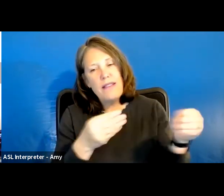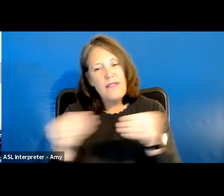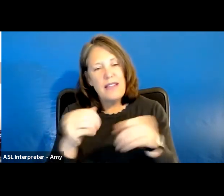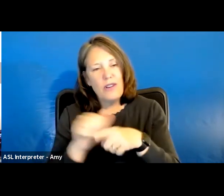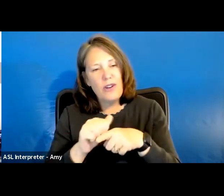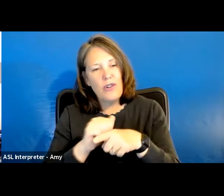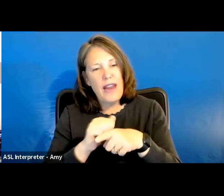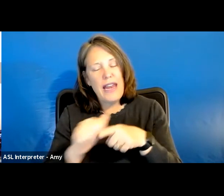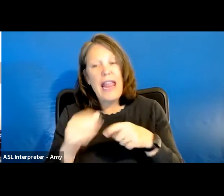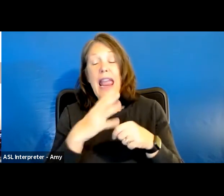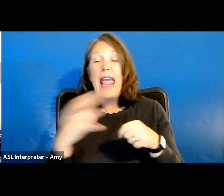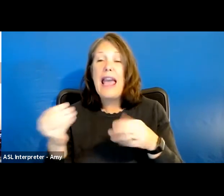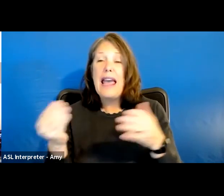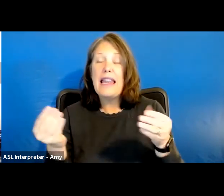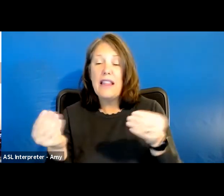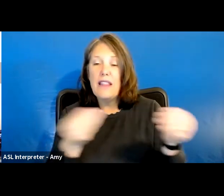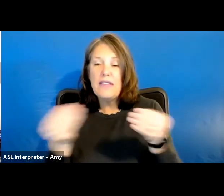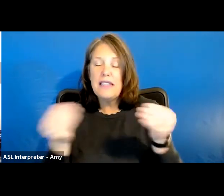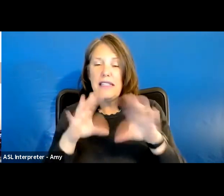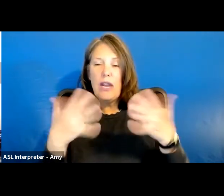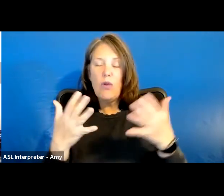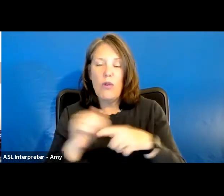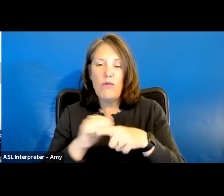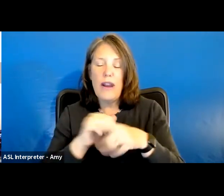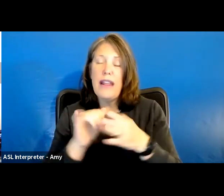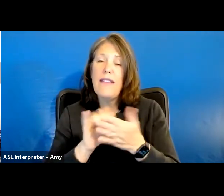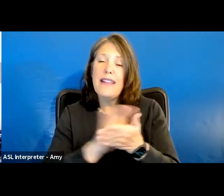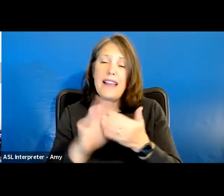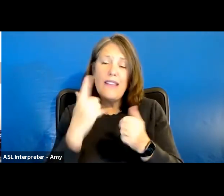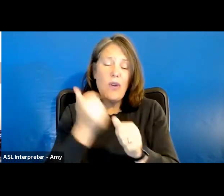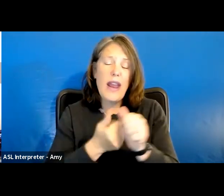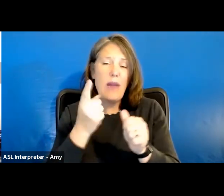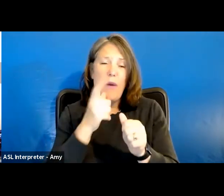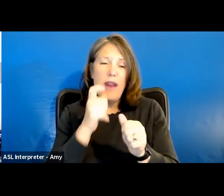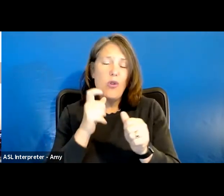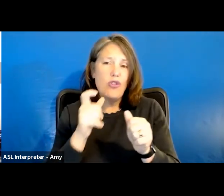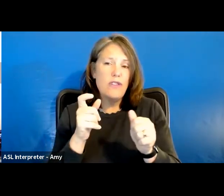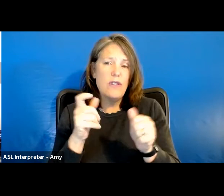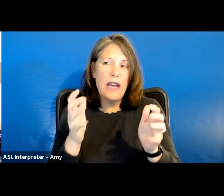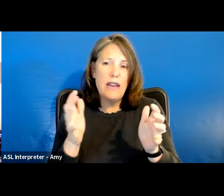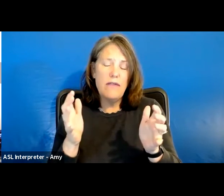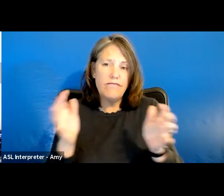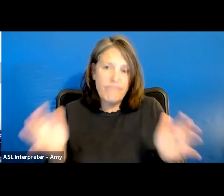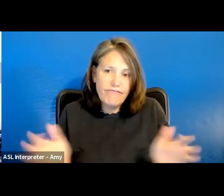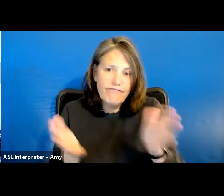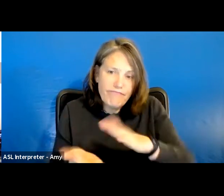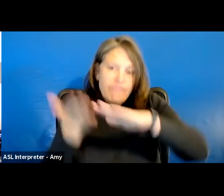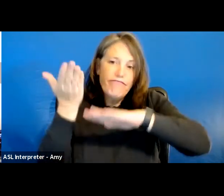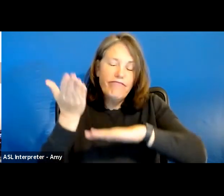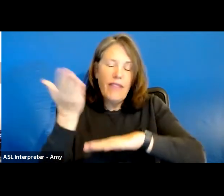the facilitator trainings, trainings, and the facilitating groups training, which is nice for anyone to just bolster their facilitation skills,